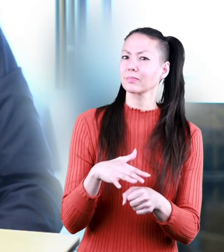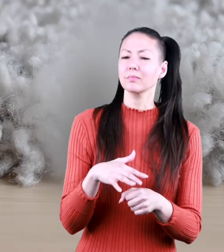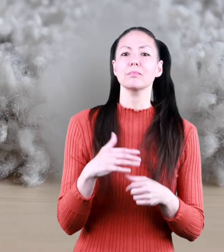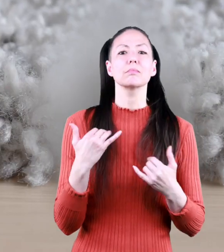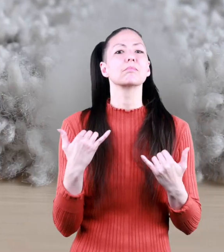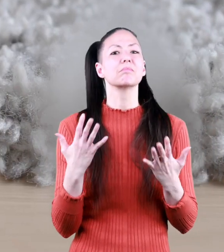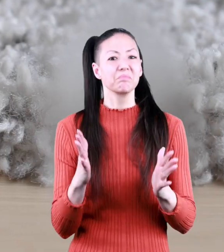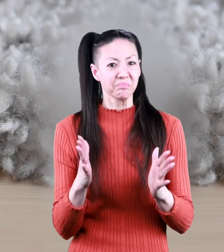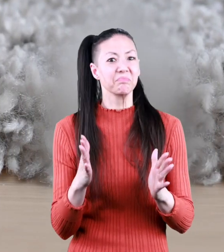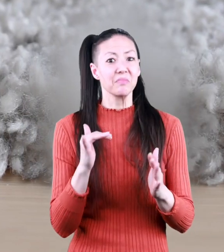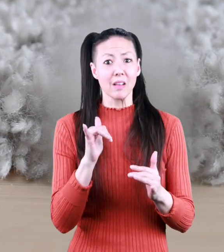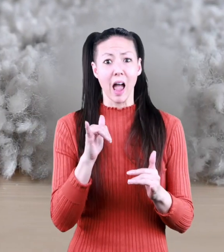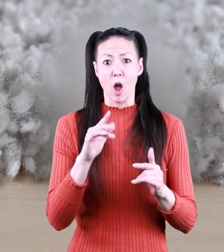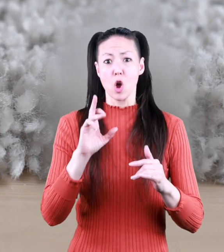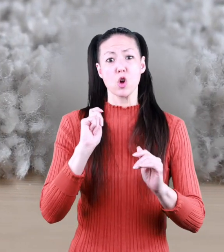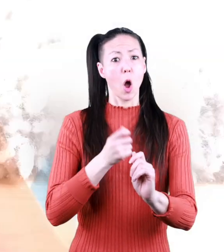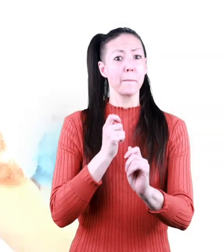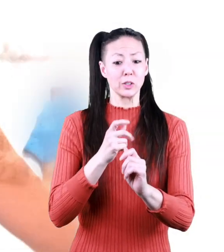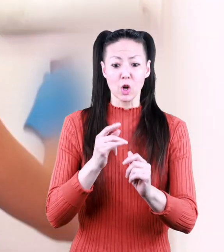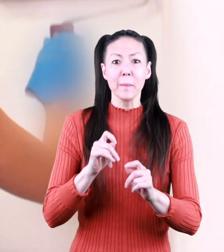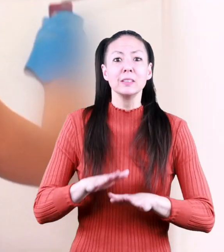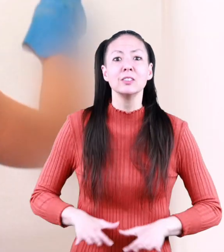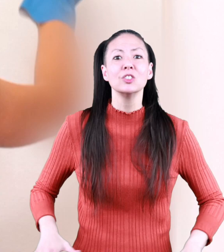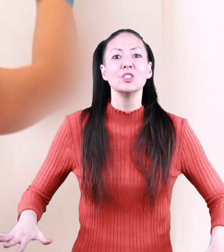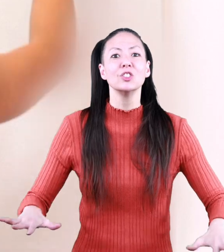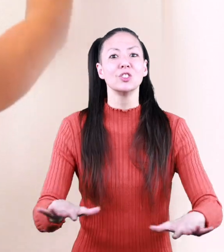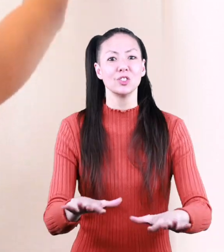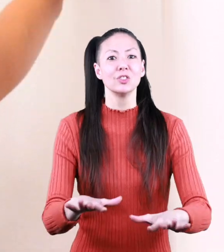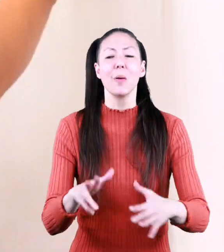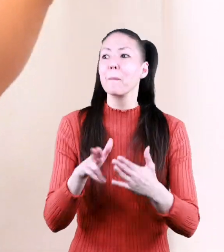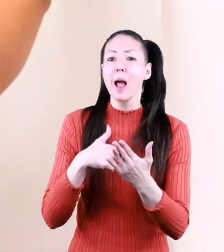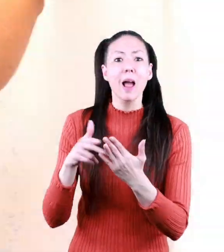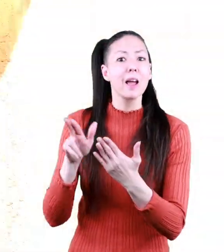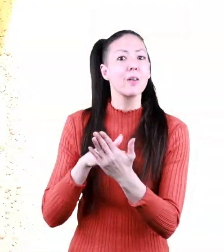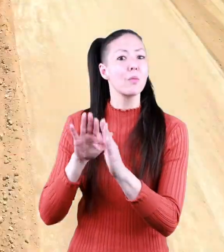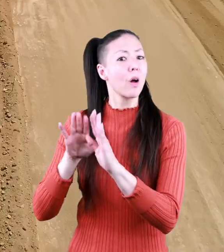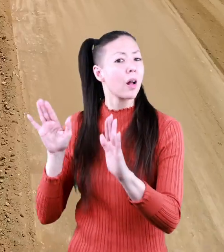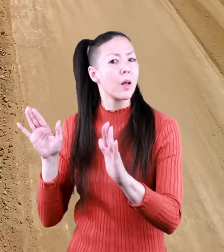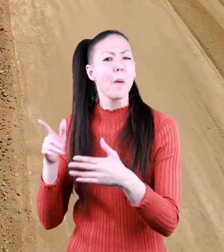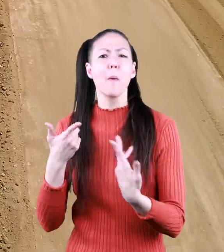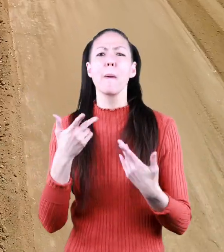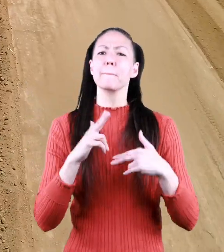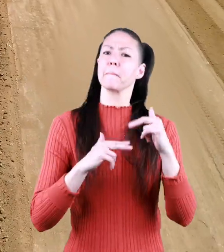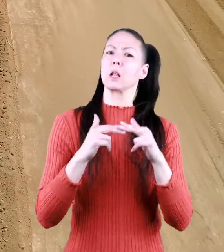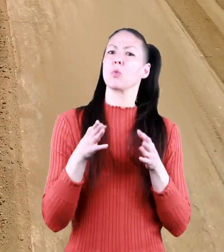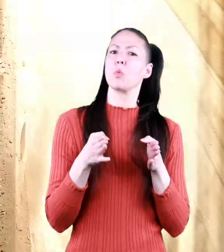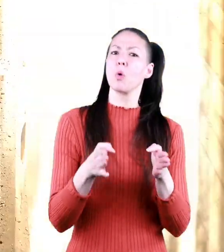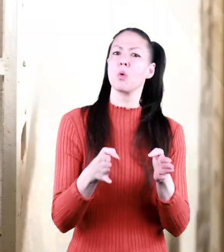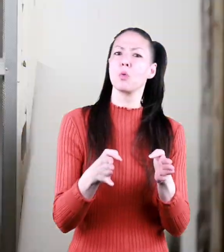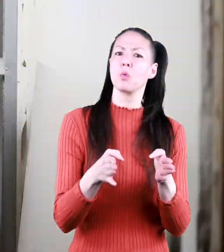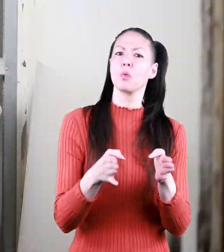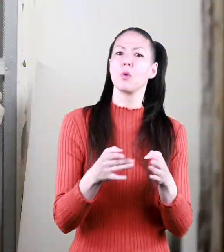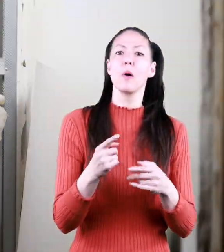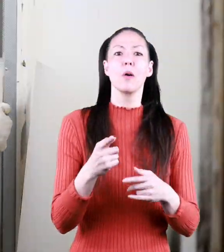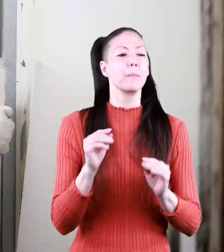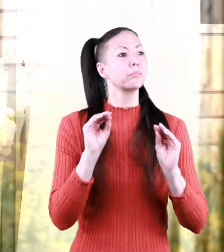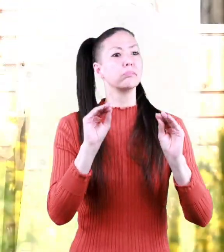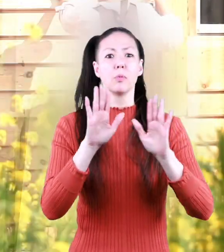how about when you're carpeting a room or painting a wall or building a road putting up a wall or